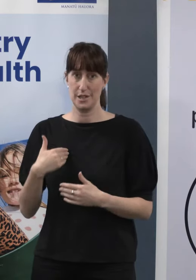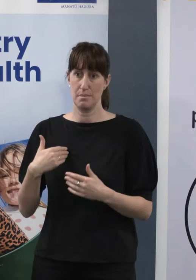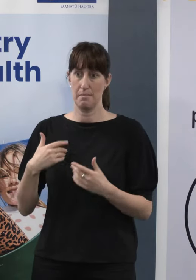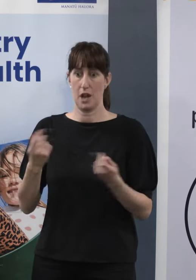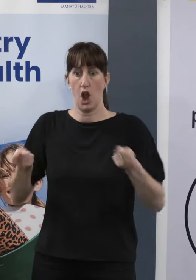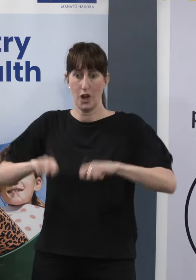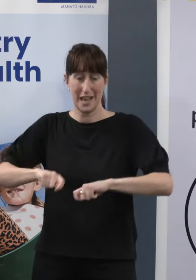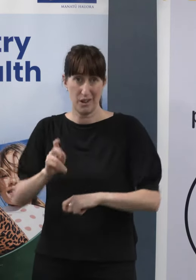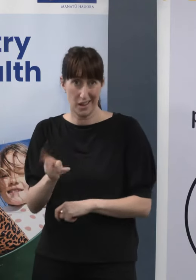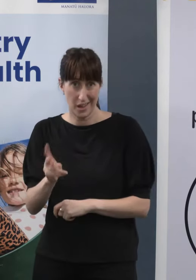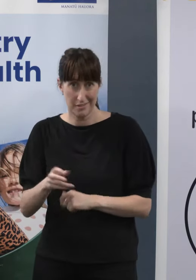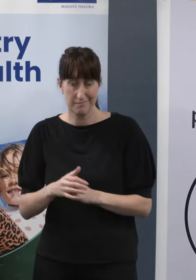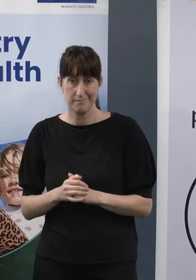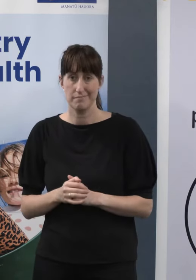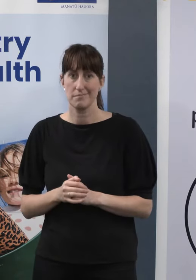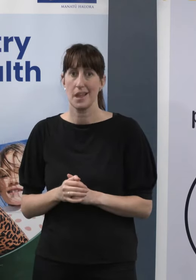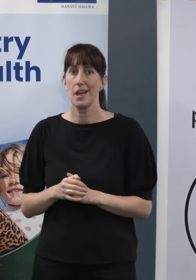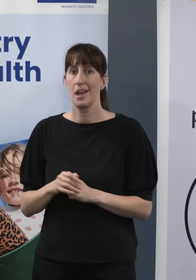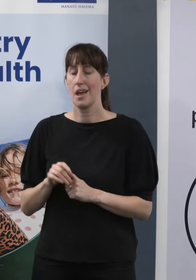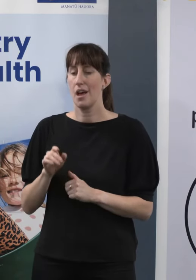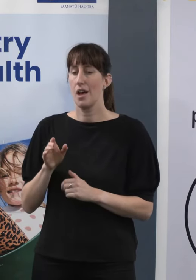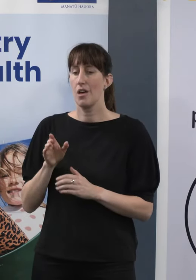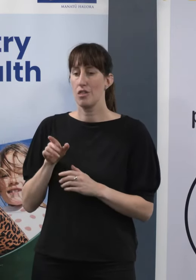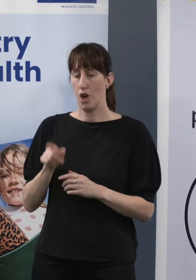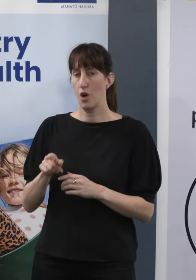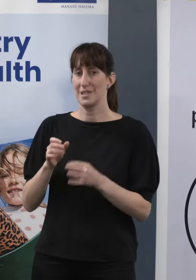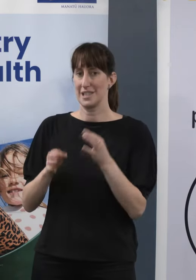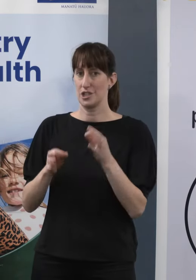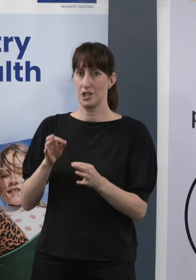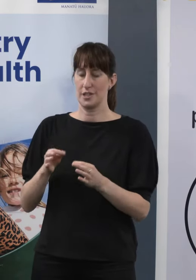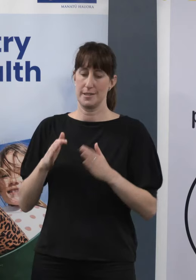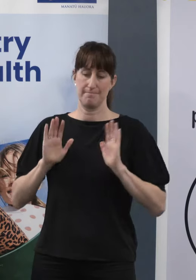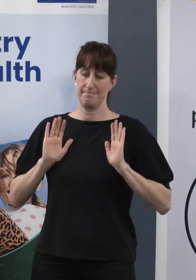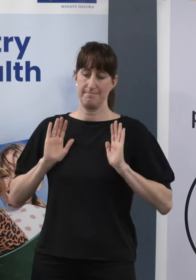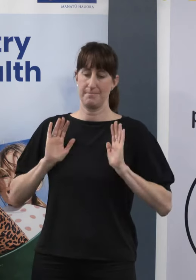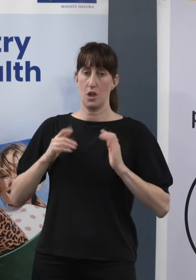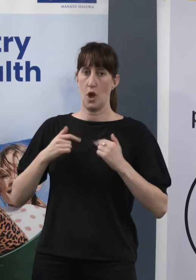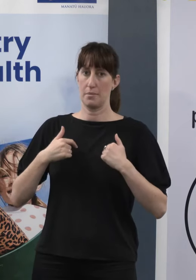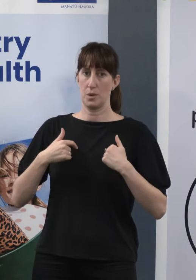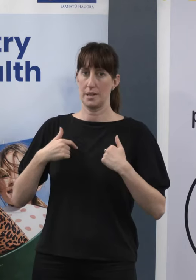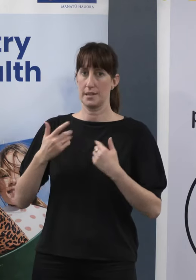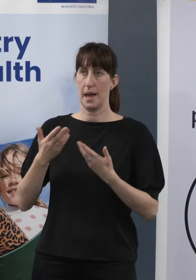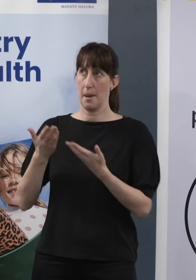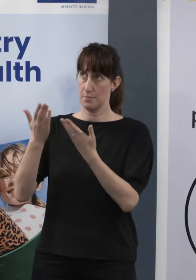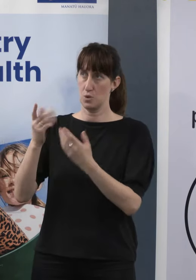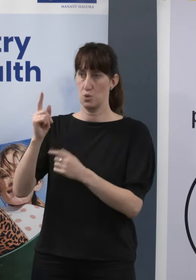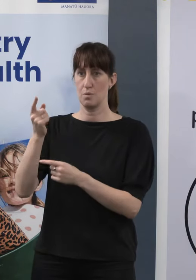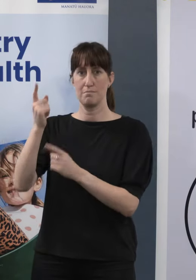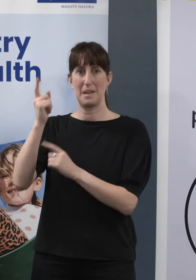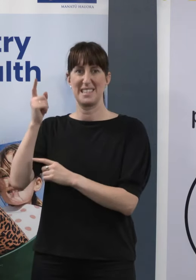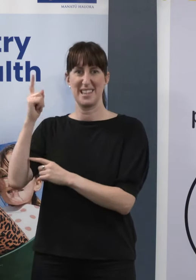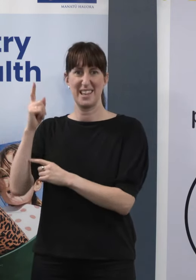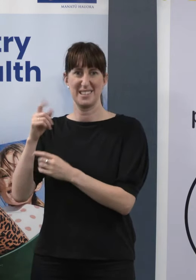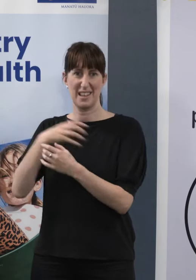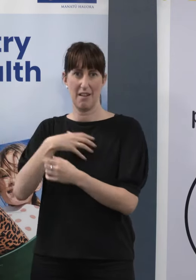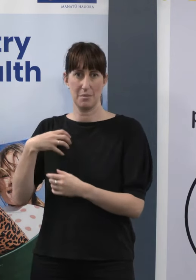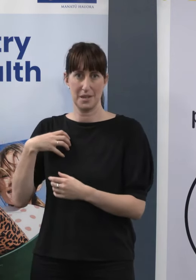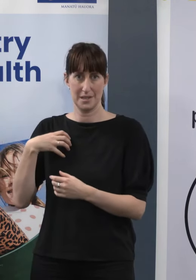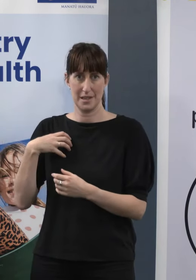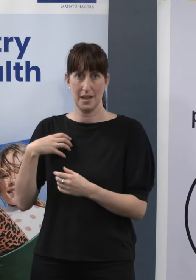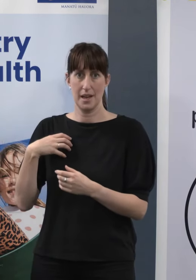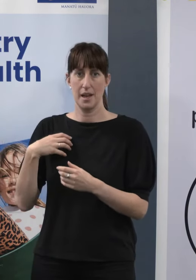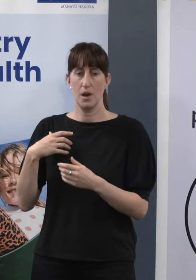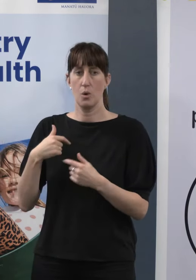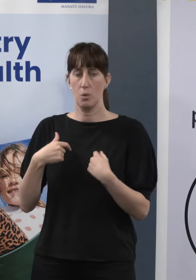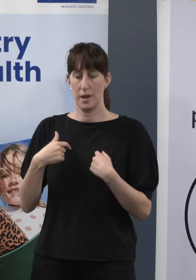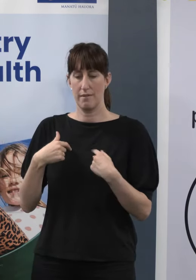described as being in reserve, and decisions about that would be taken by Ministers at the time, based on our public health risk assessment, which is the process